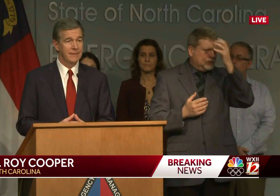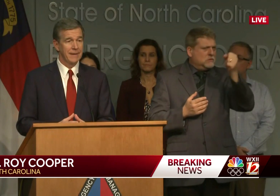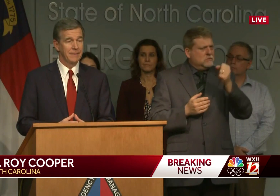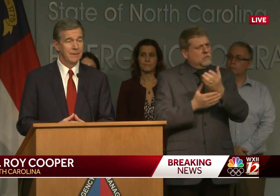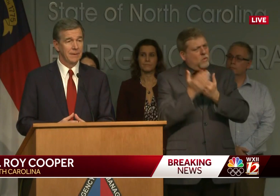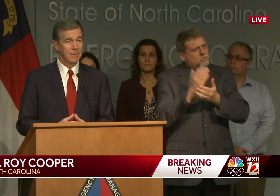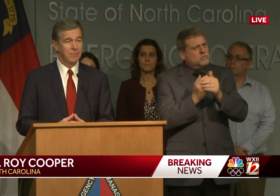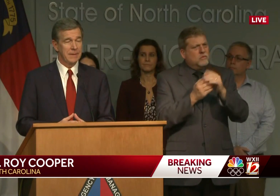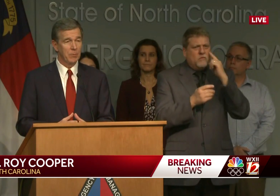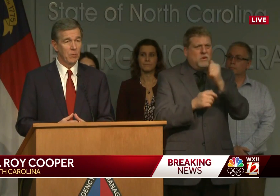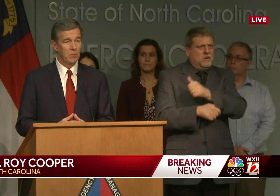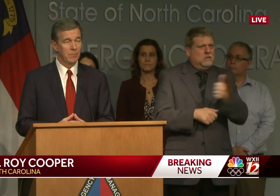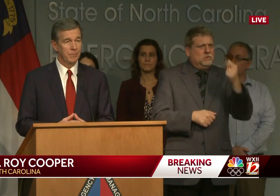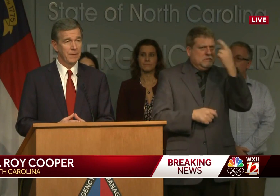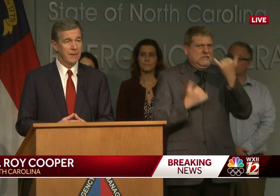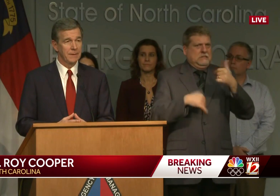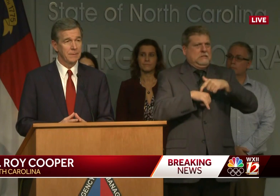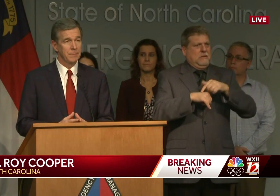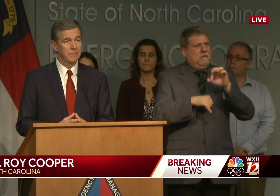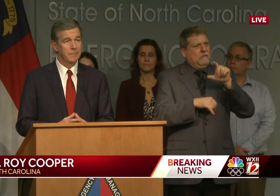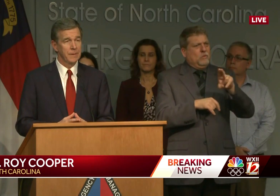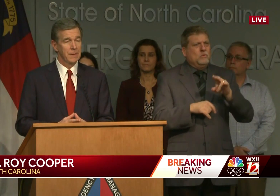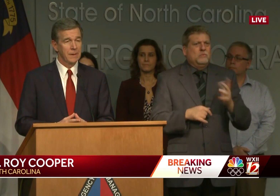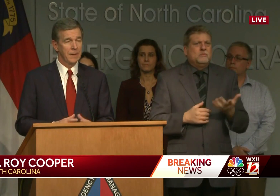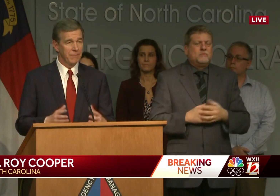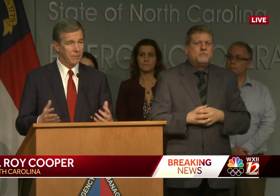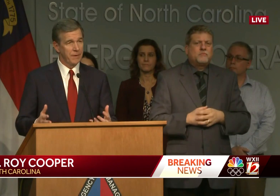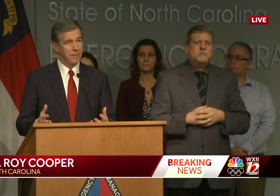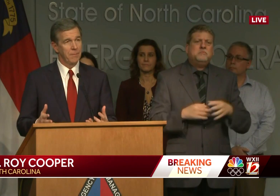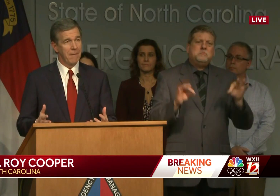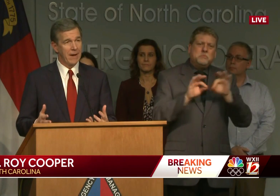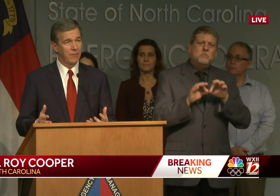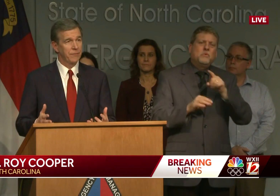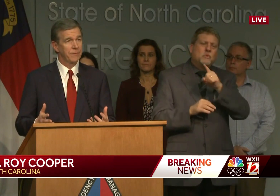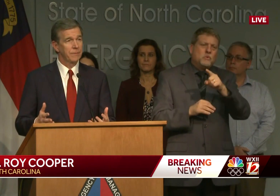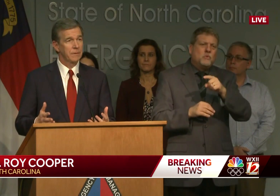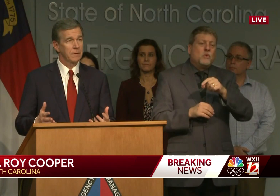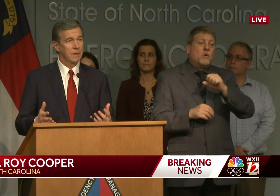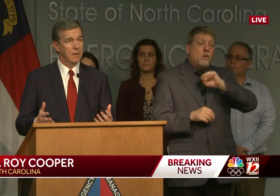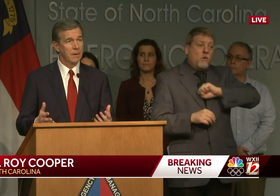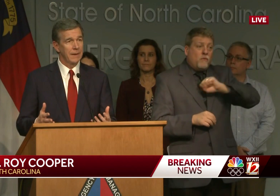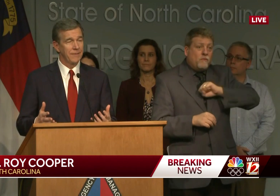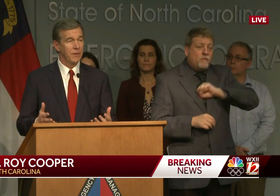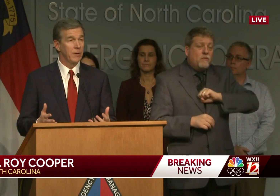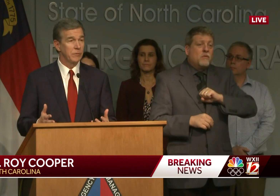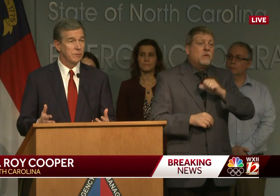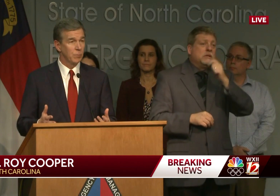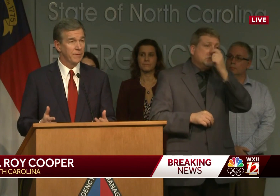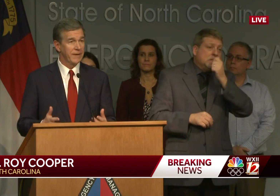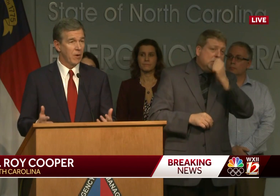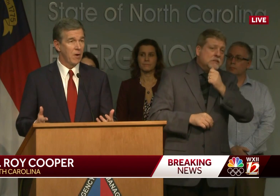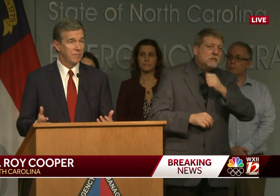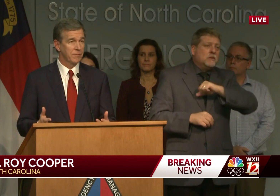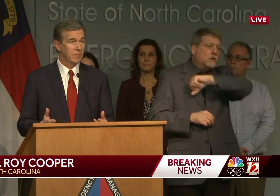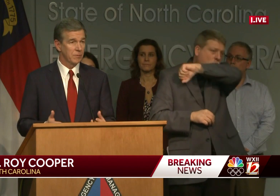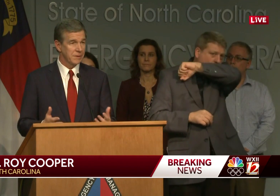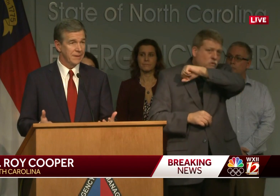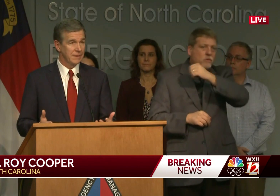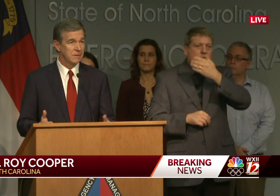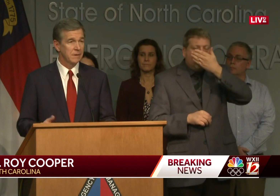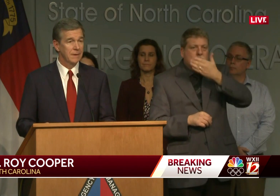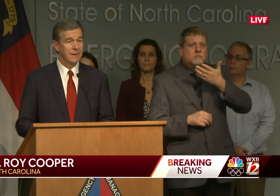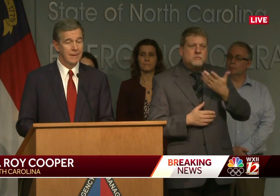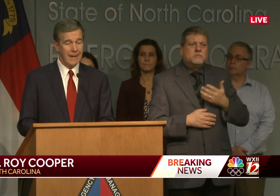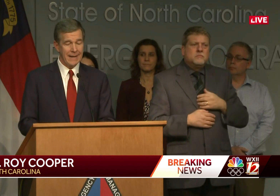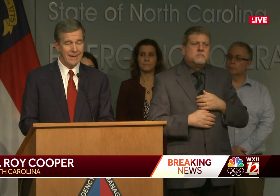that people cover their mouth and their nose when they cough or